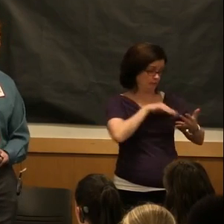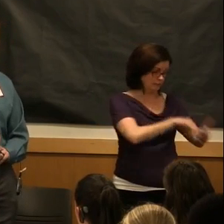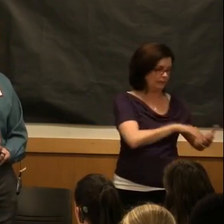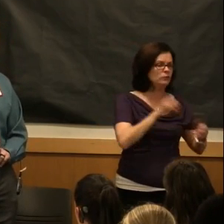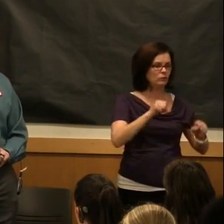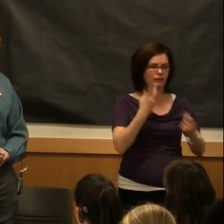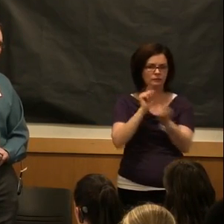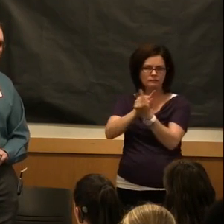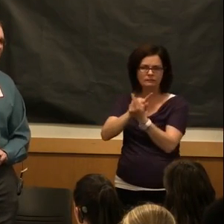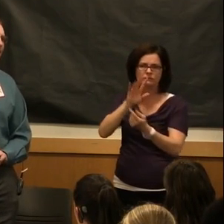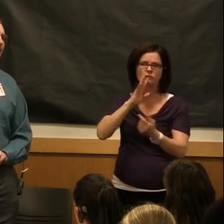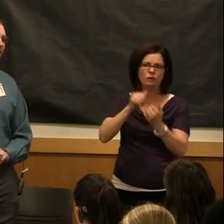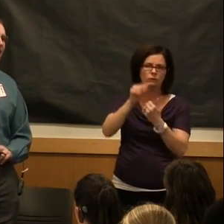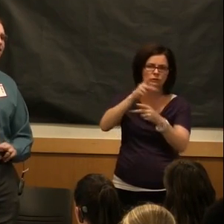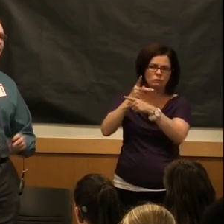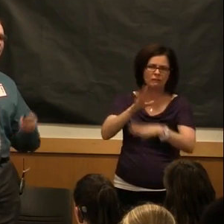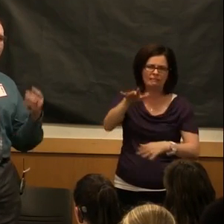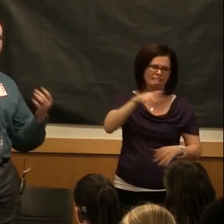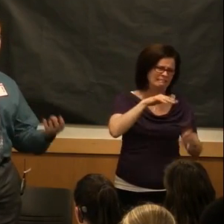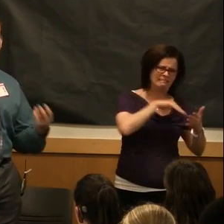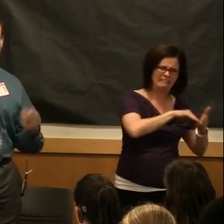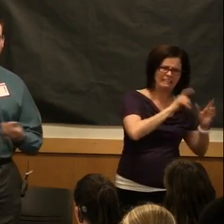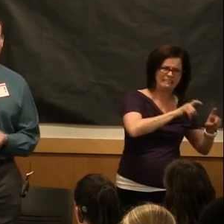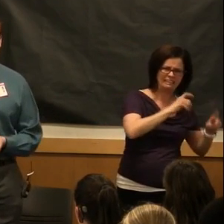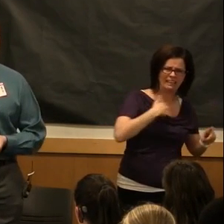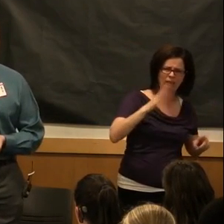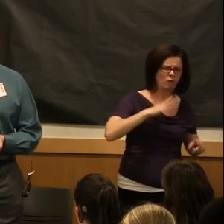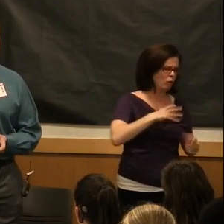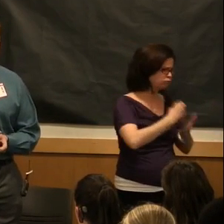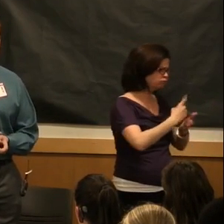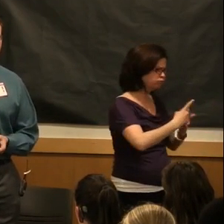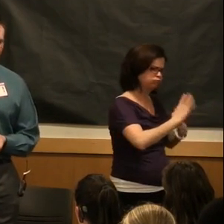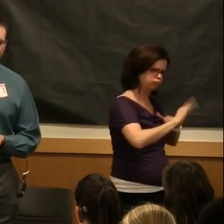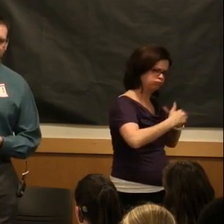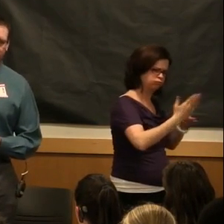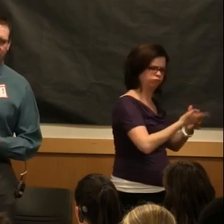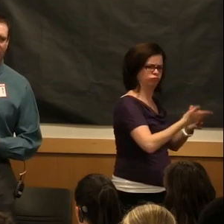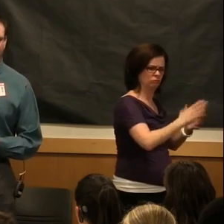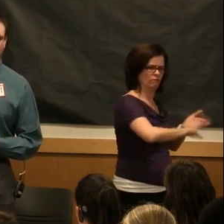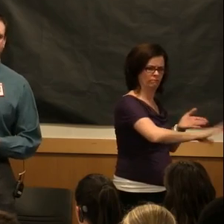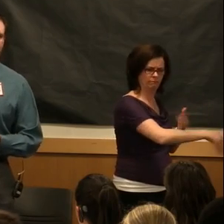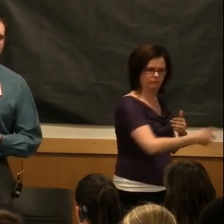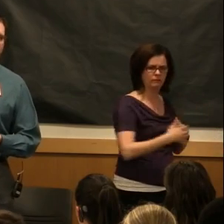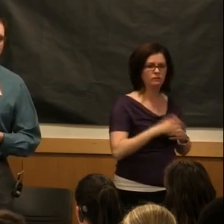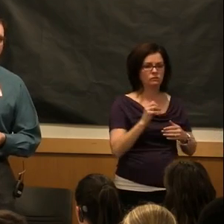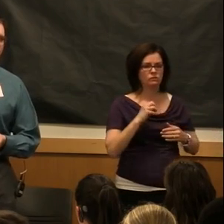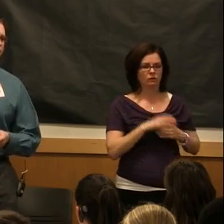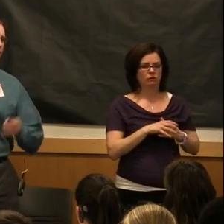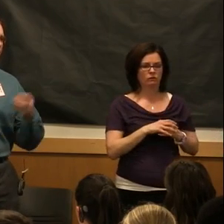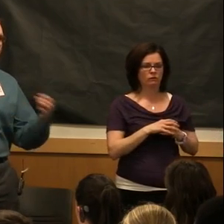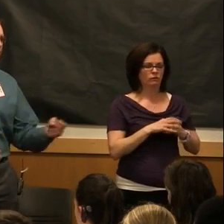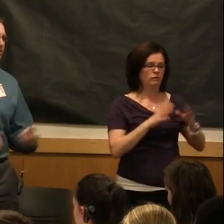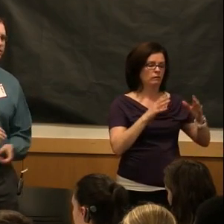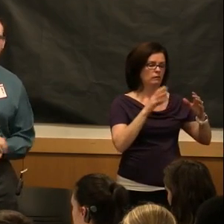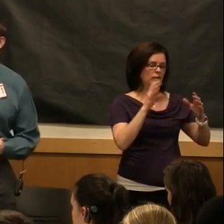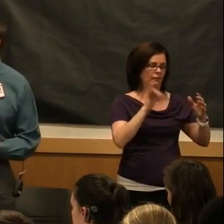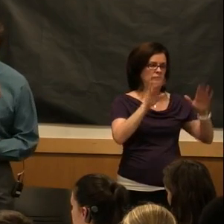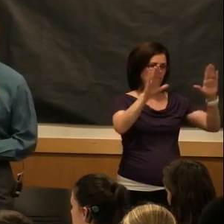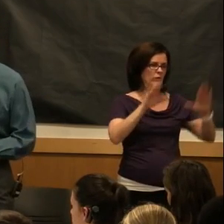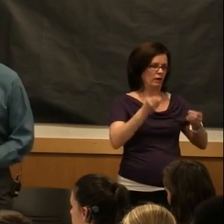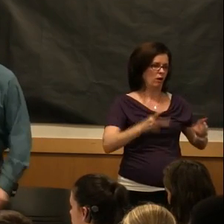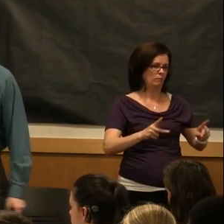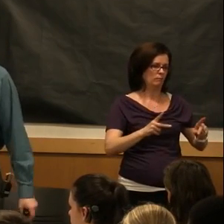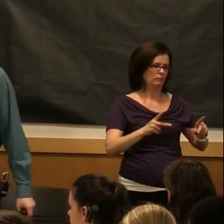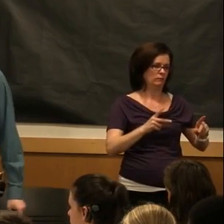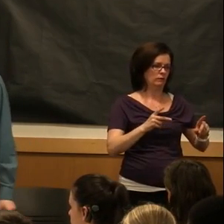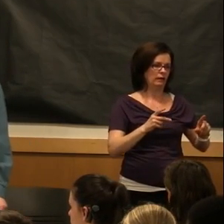and they'll give you time off for that. And it gets you part of that campus community. So it's a great option for you as students to take a look at those different